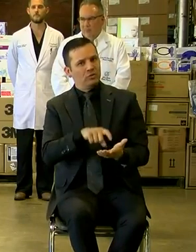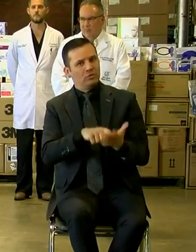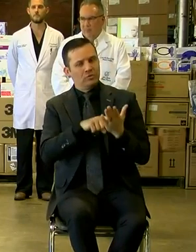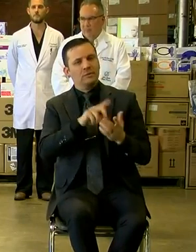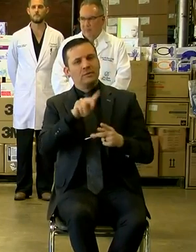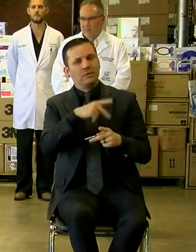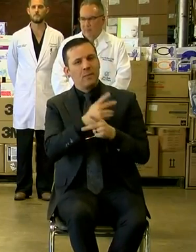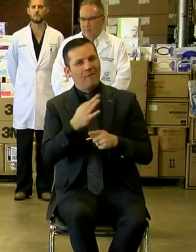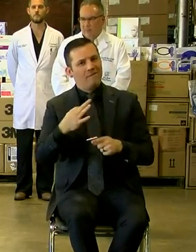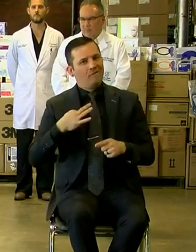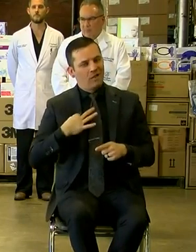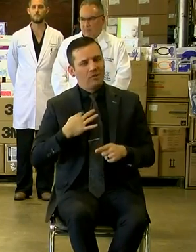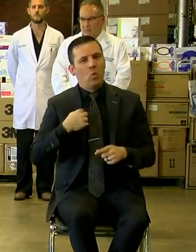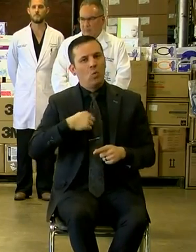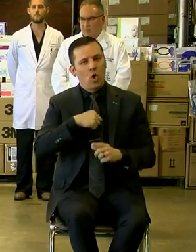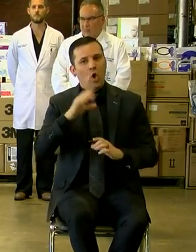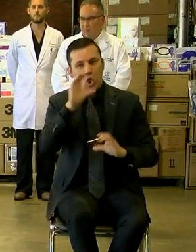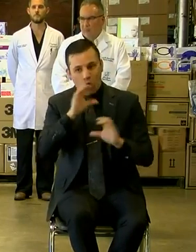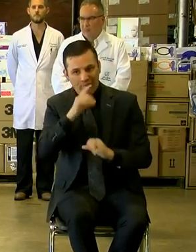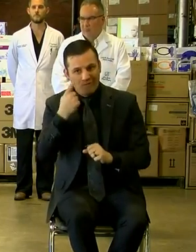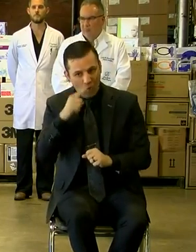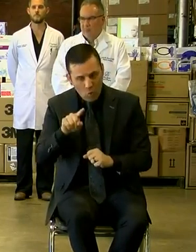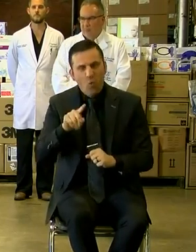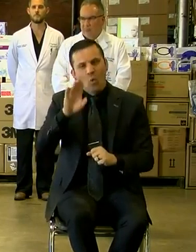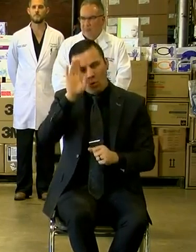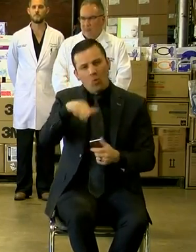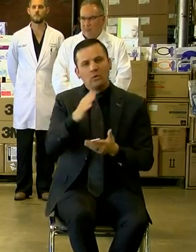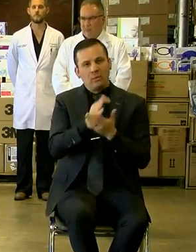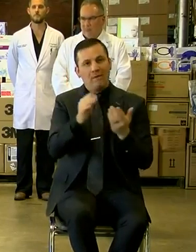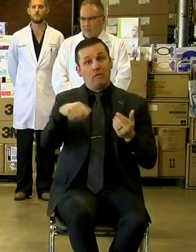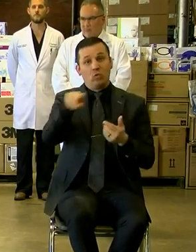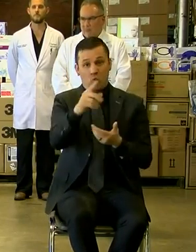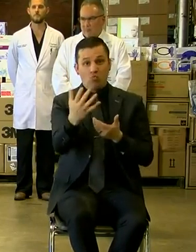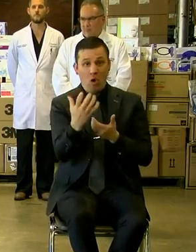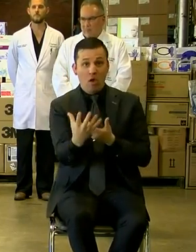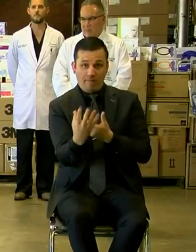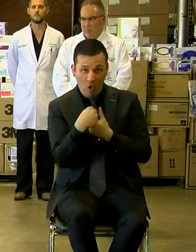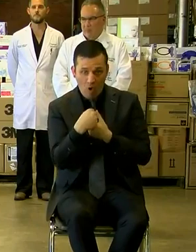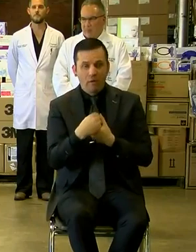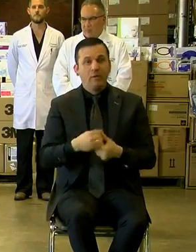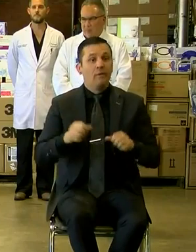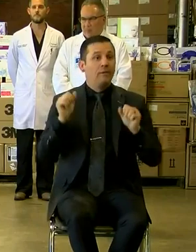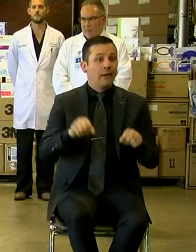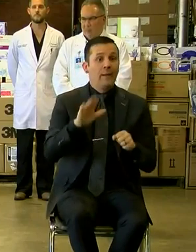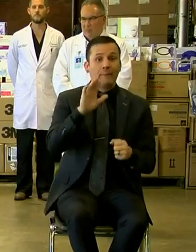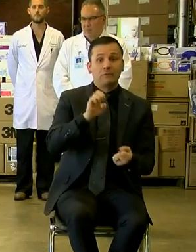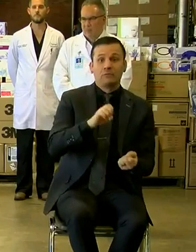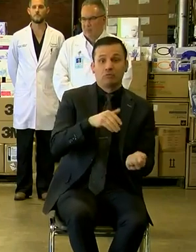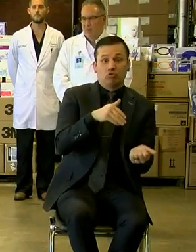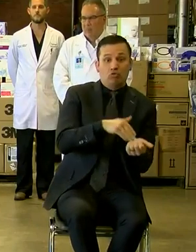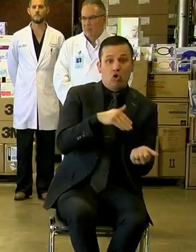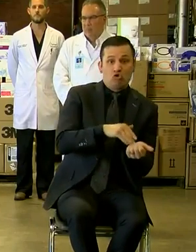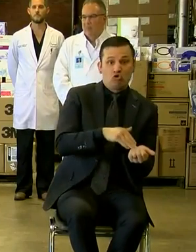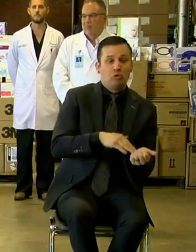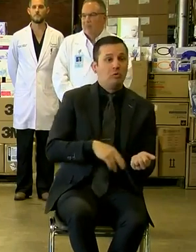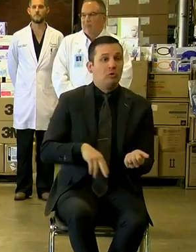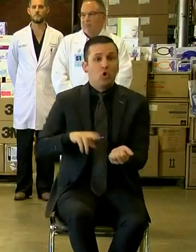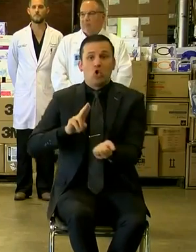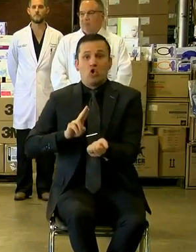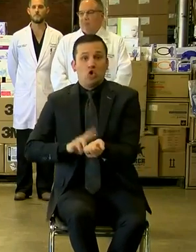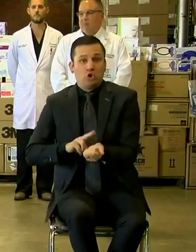of volunteer that we are looking for that we know some of you are looking to get involved. It could be doctors or nurses.